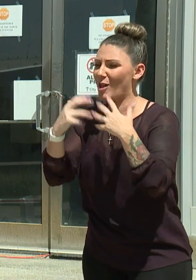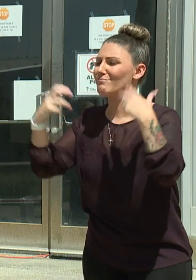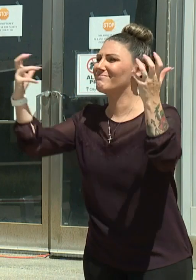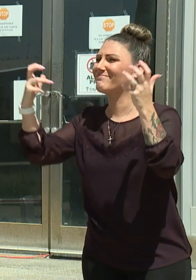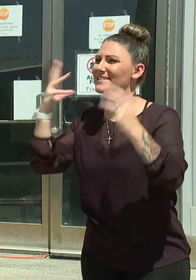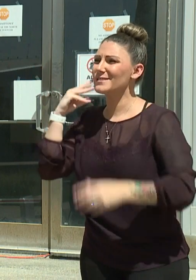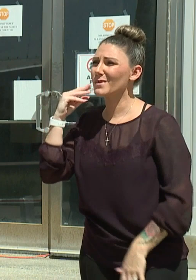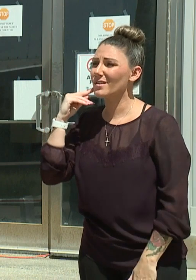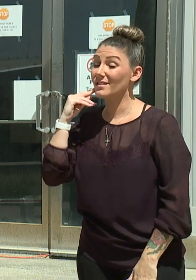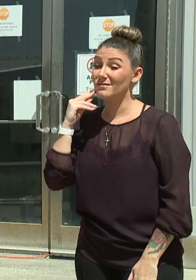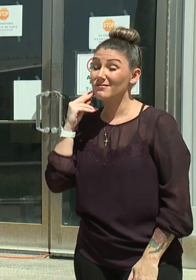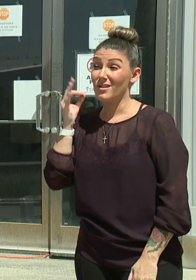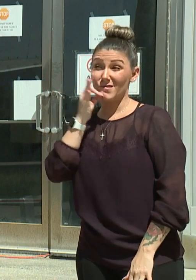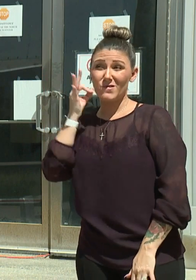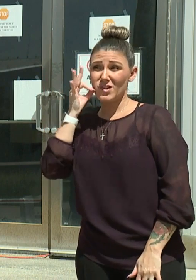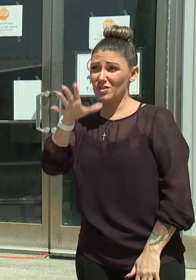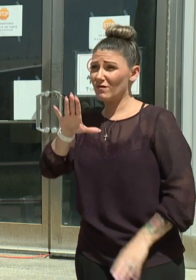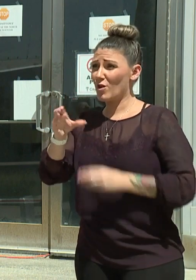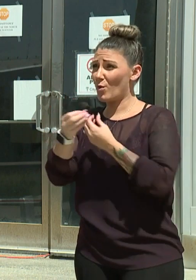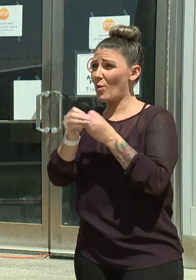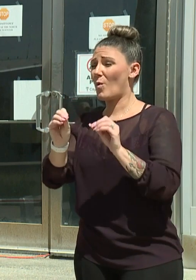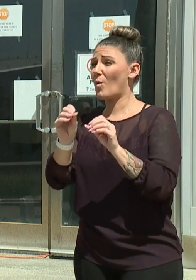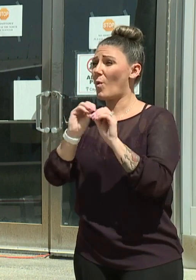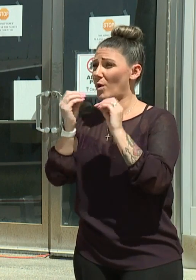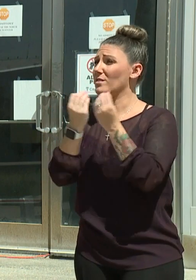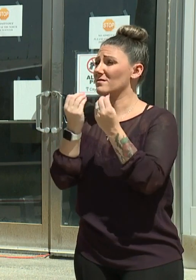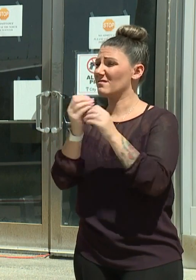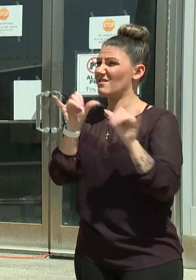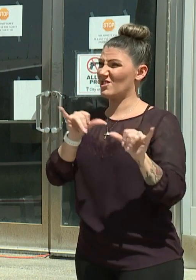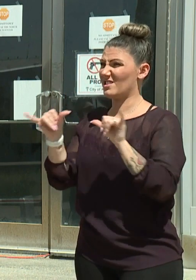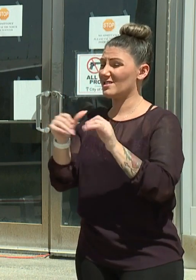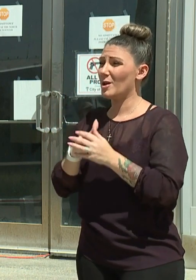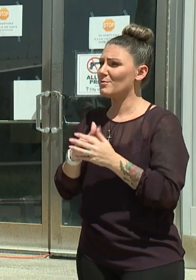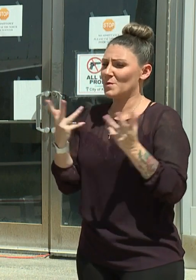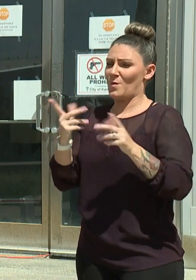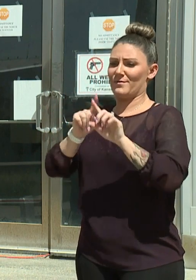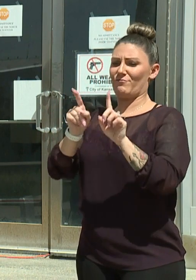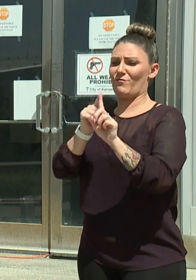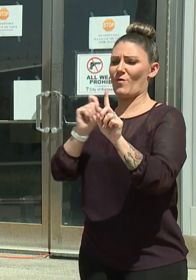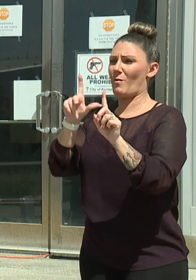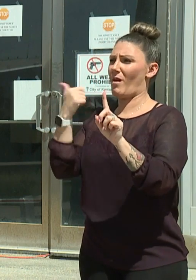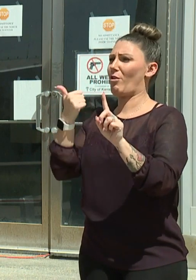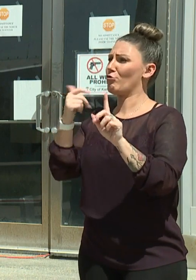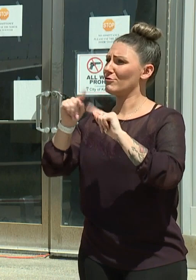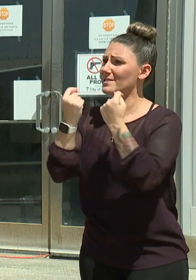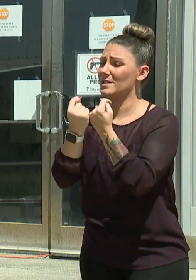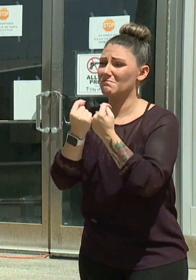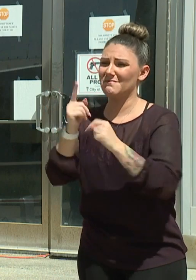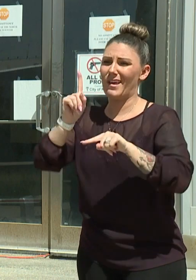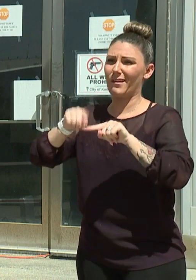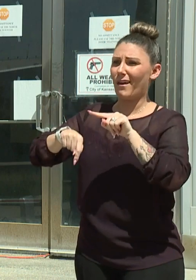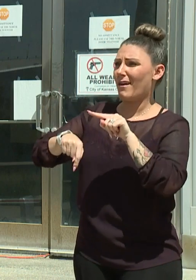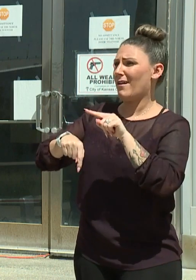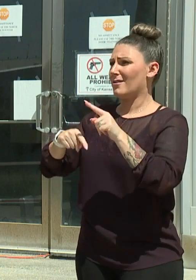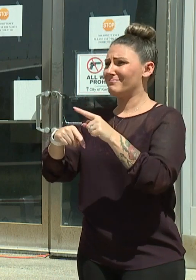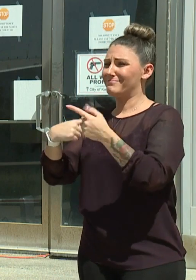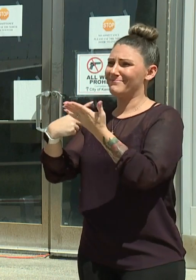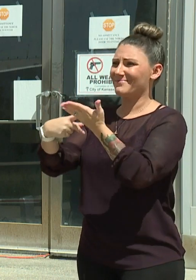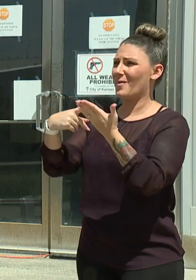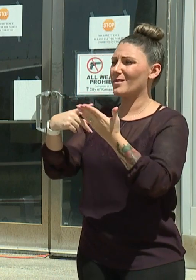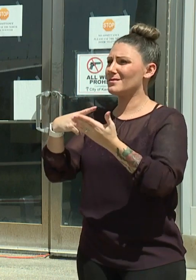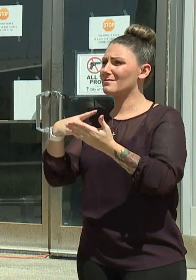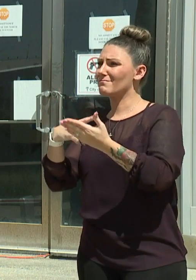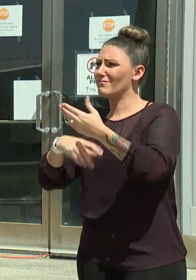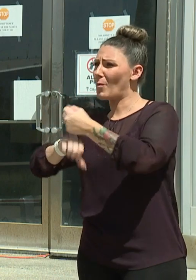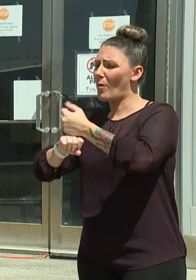Chiefs would say that, too. What makes Kansas City different from other teams? You know, I can't speak for other cities. I have heard the Dallas Cowboys are planning, at